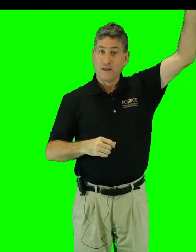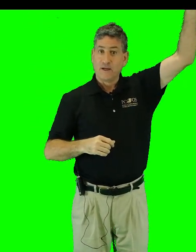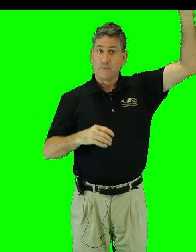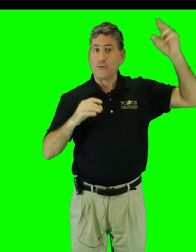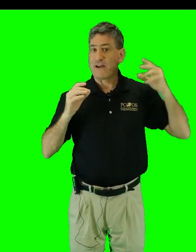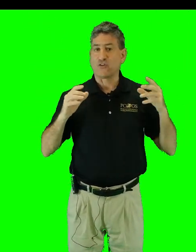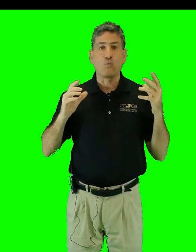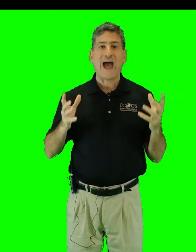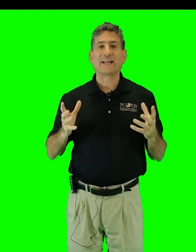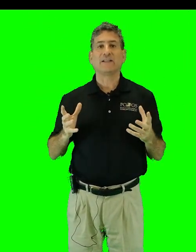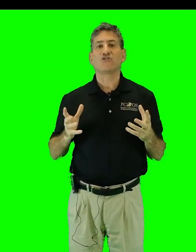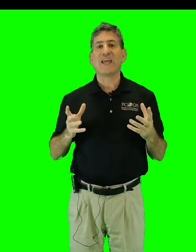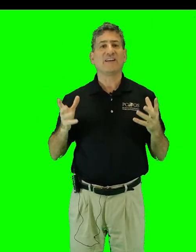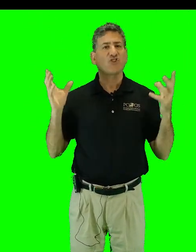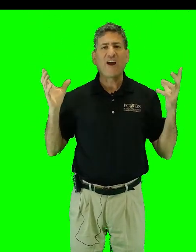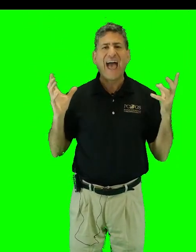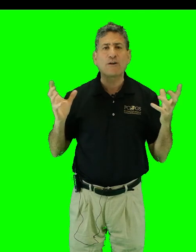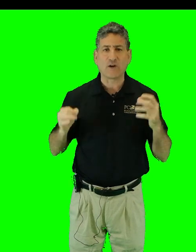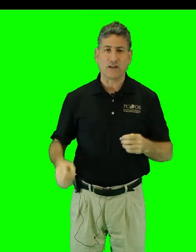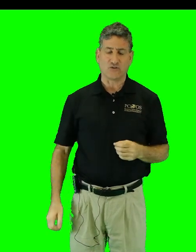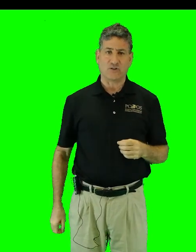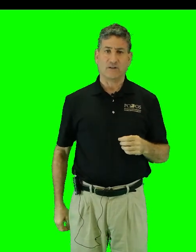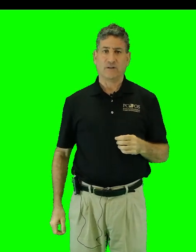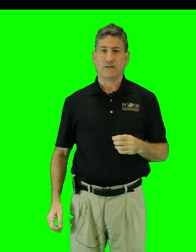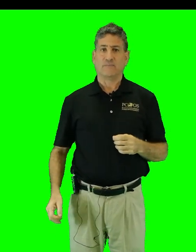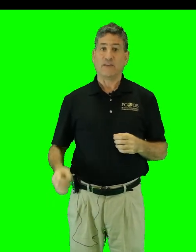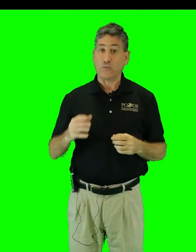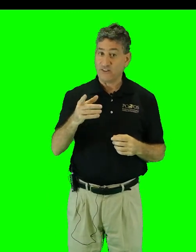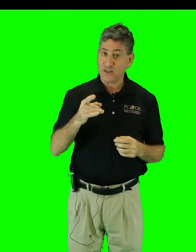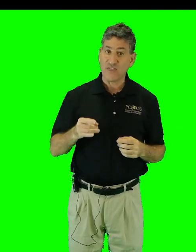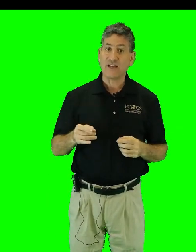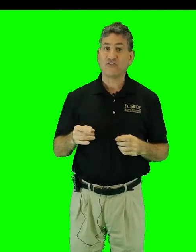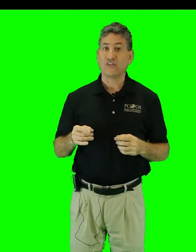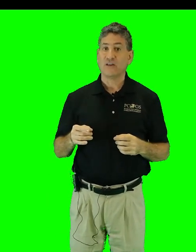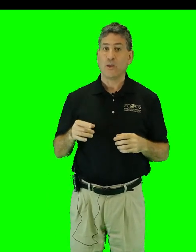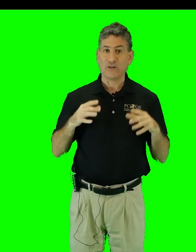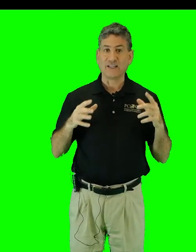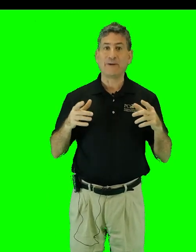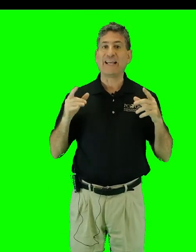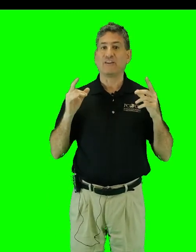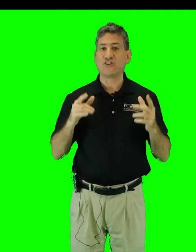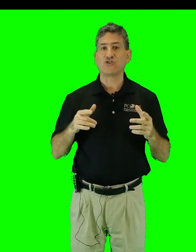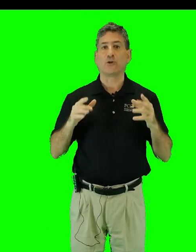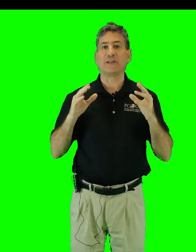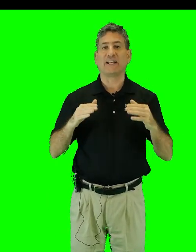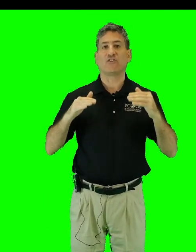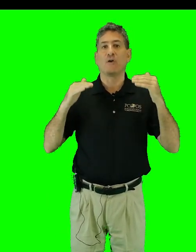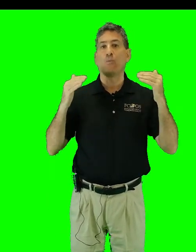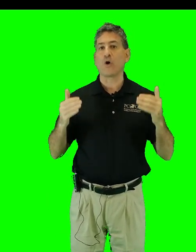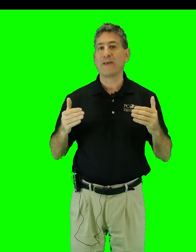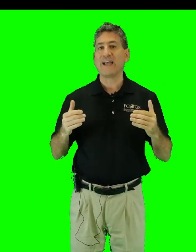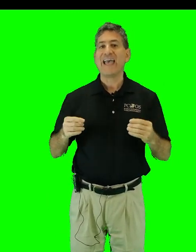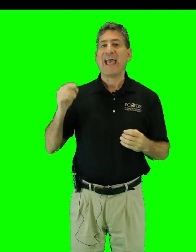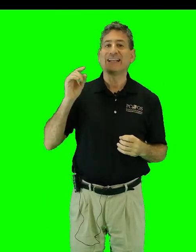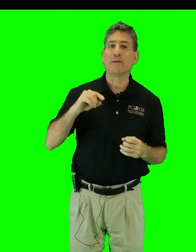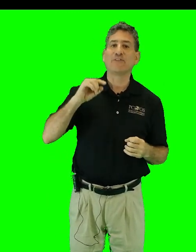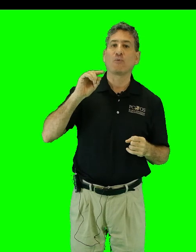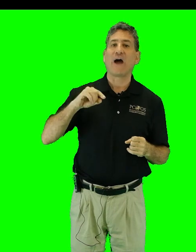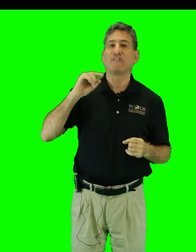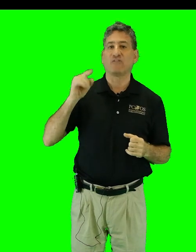We would have to radically change our agriculture. If we did this it would eliminate additional planetary warming and limit the rise of